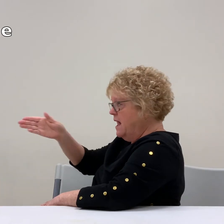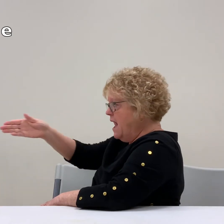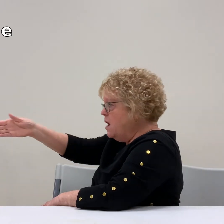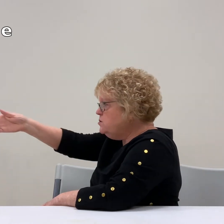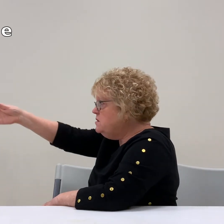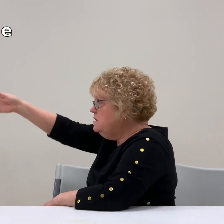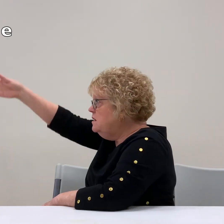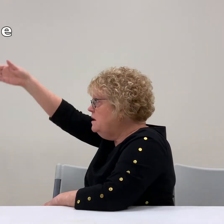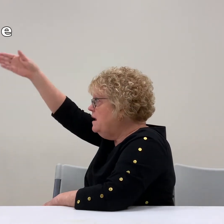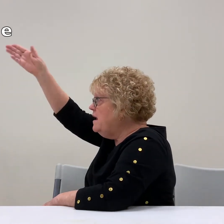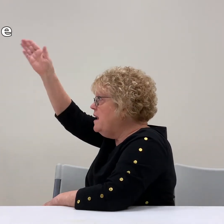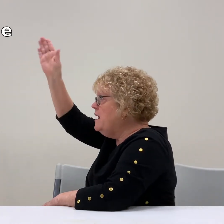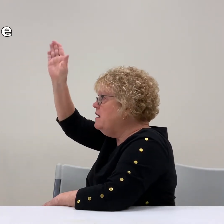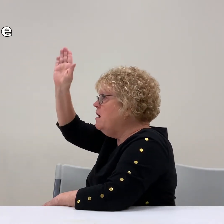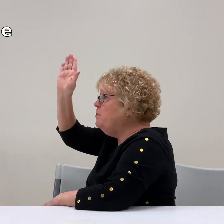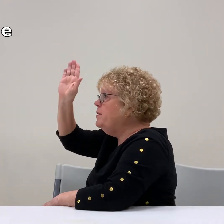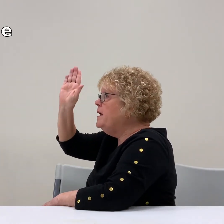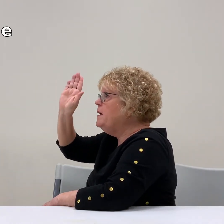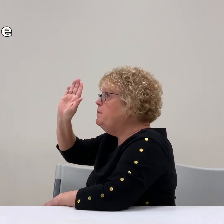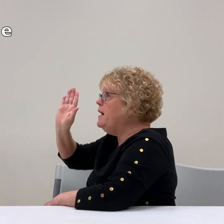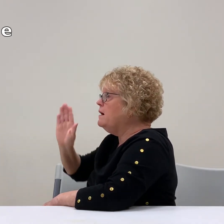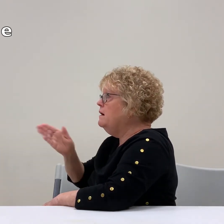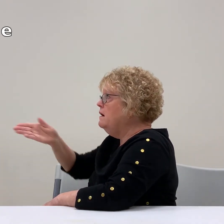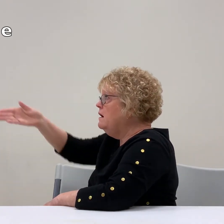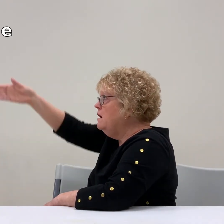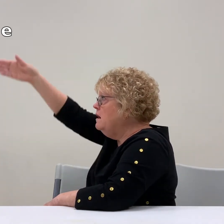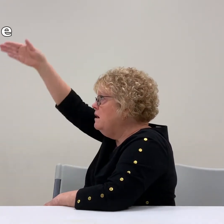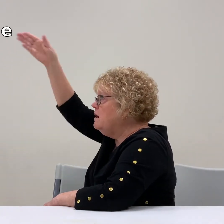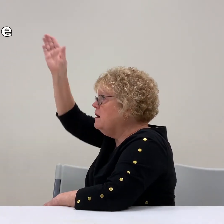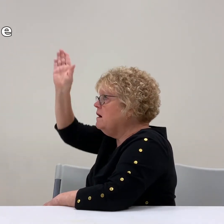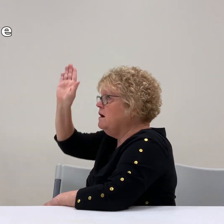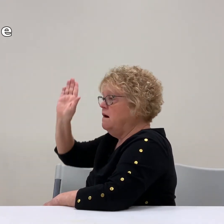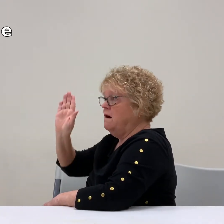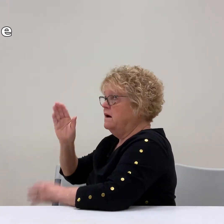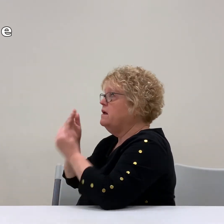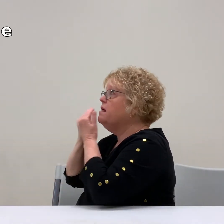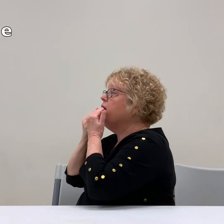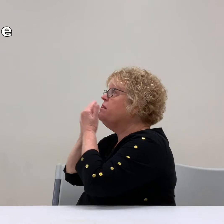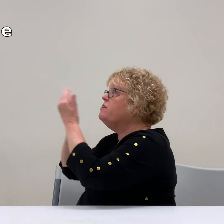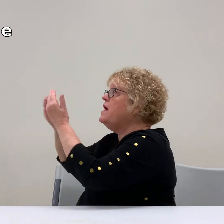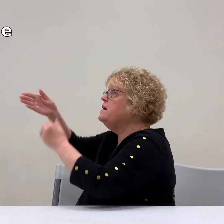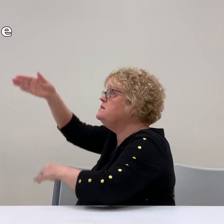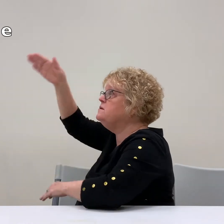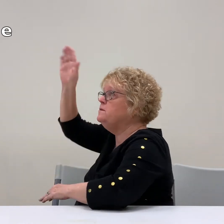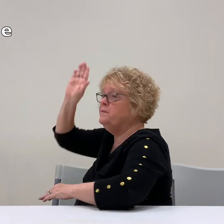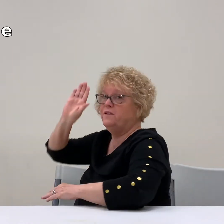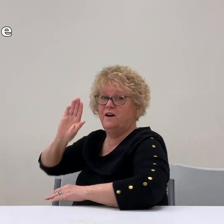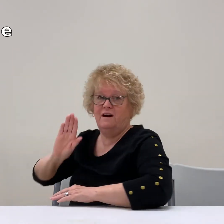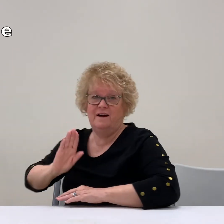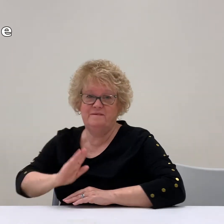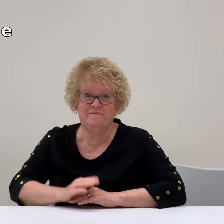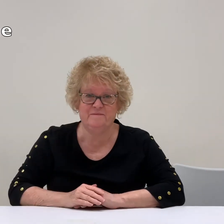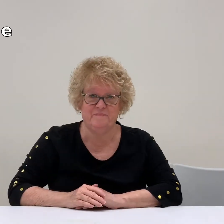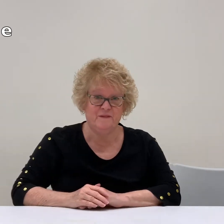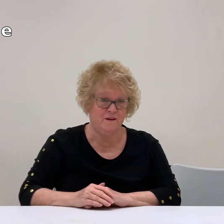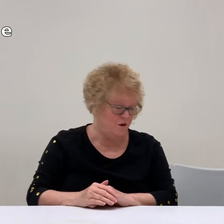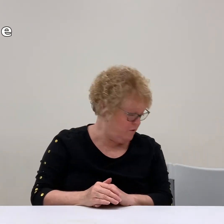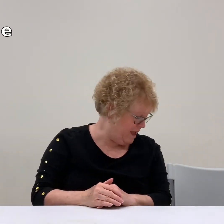Out and up and back. God. Thanks be to God. Okay.